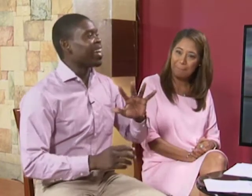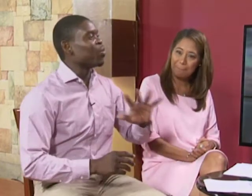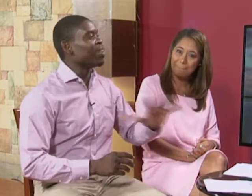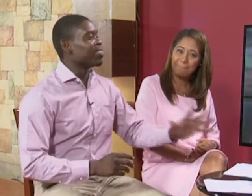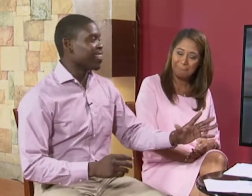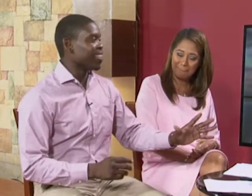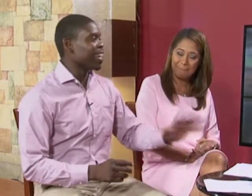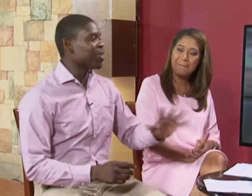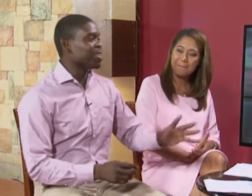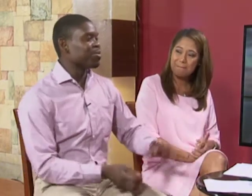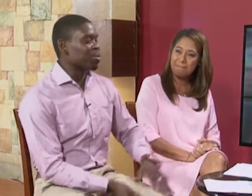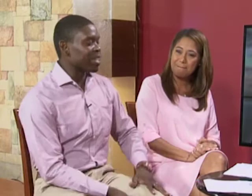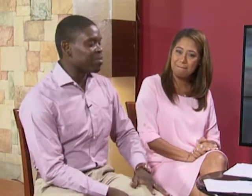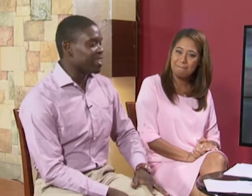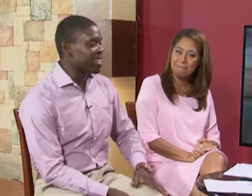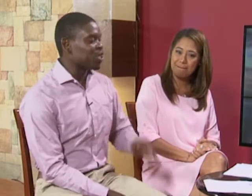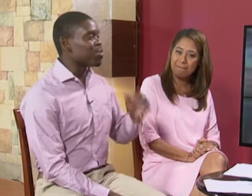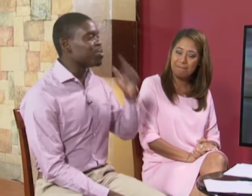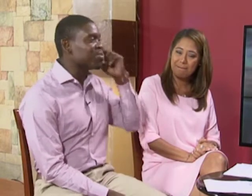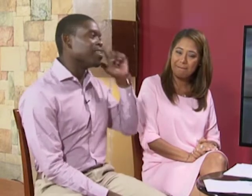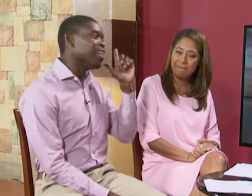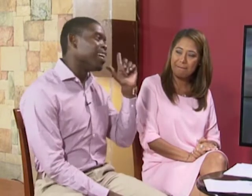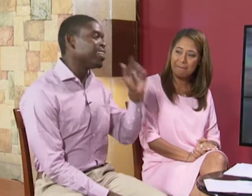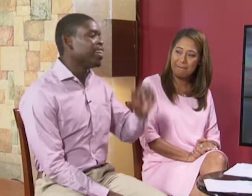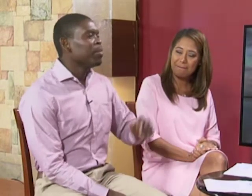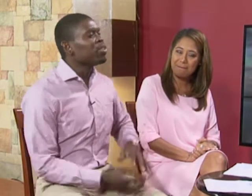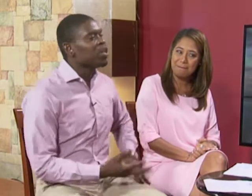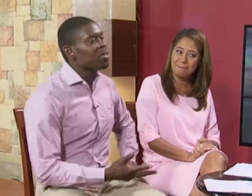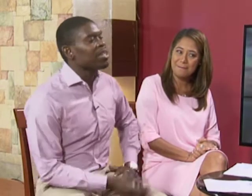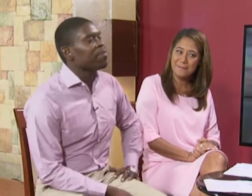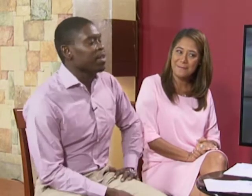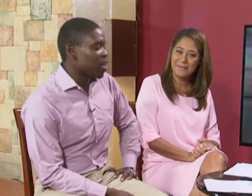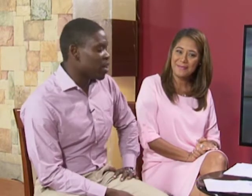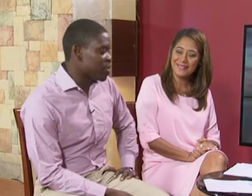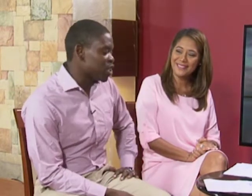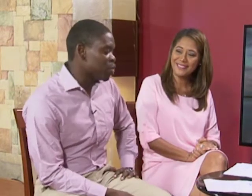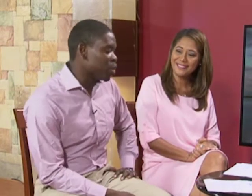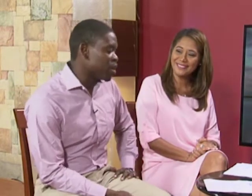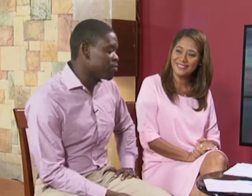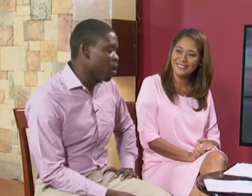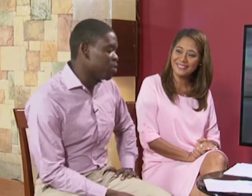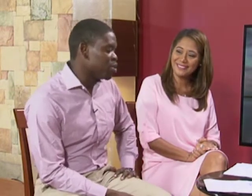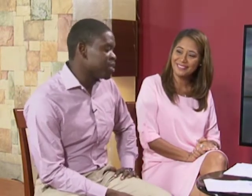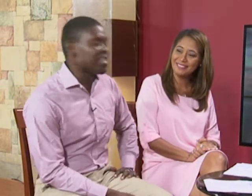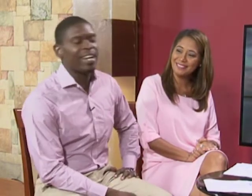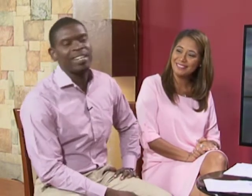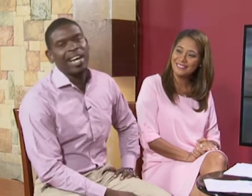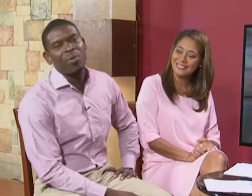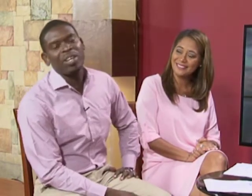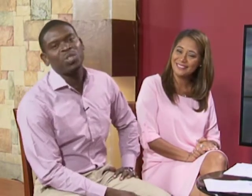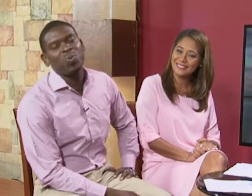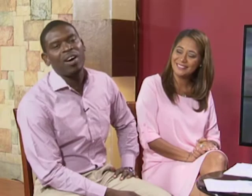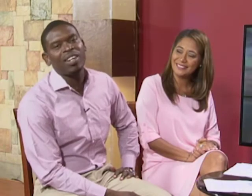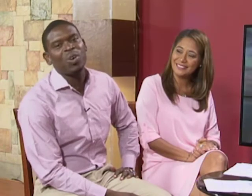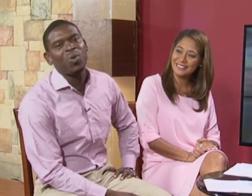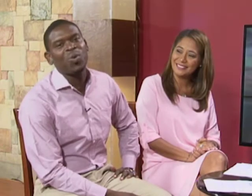i went there i went there for a little bit in terms of gone but you know it's definitely a conversation we're looking forward to sign language 101